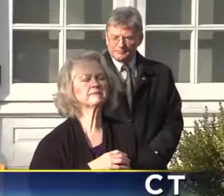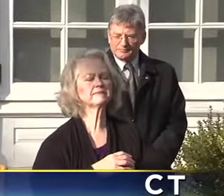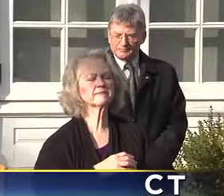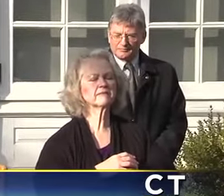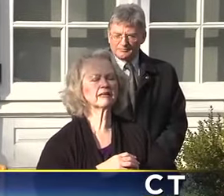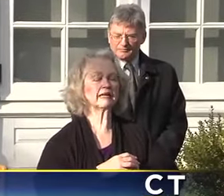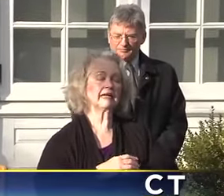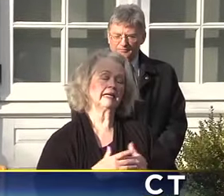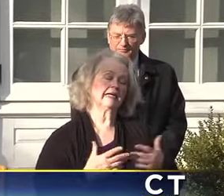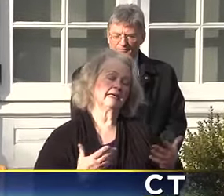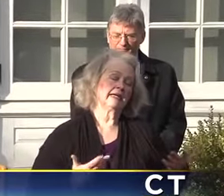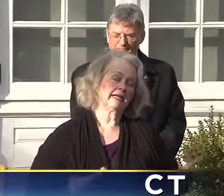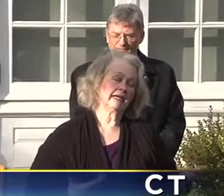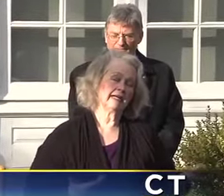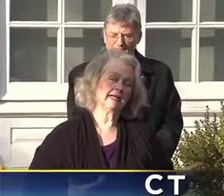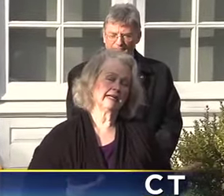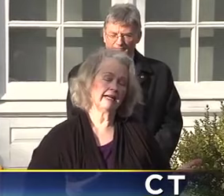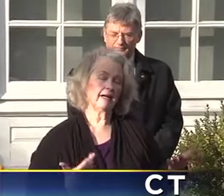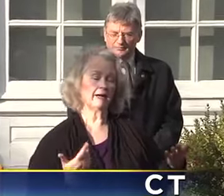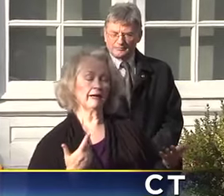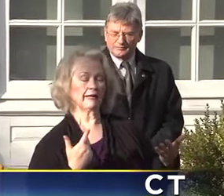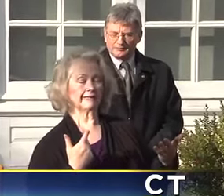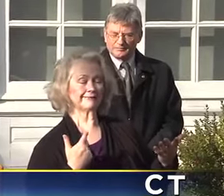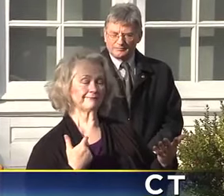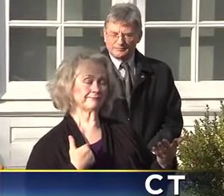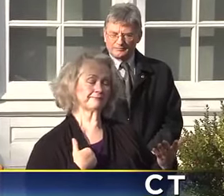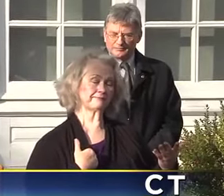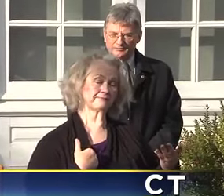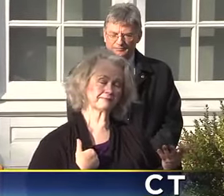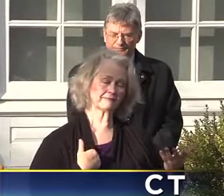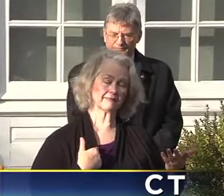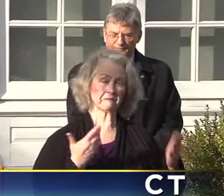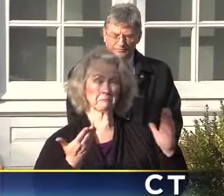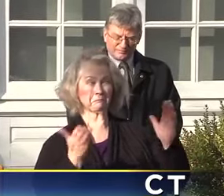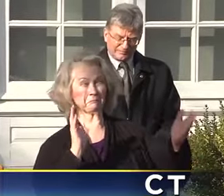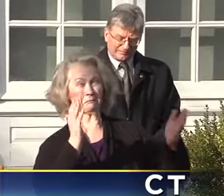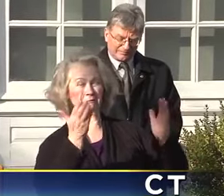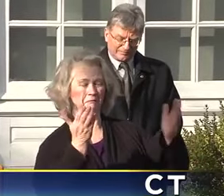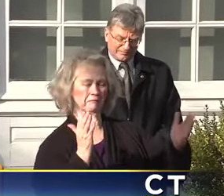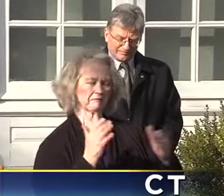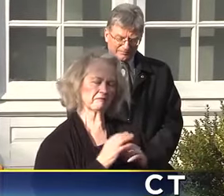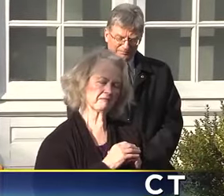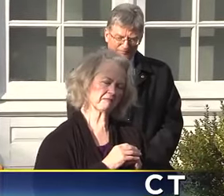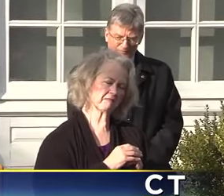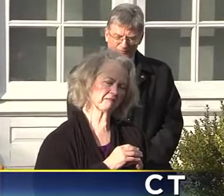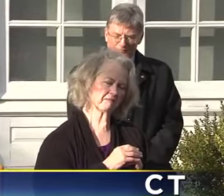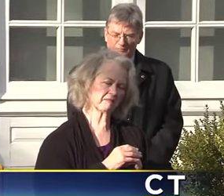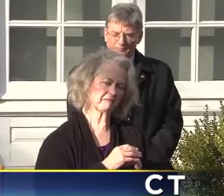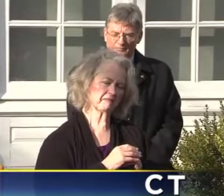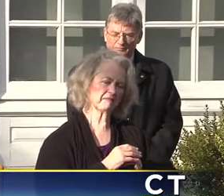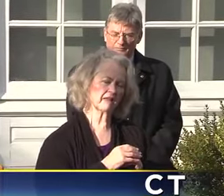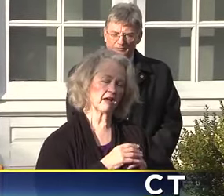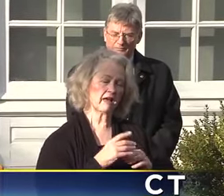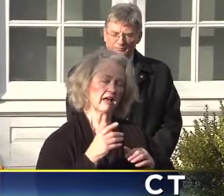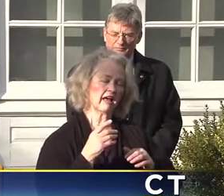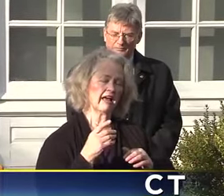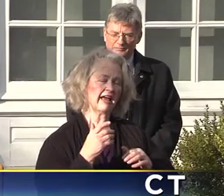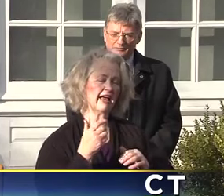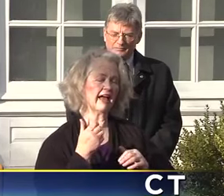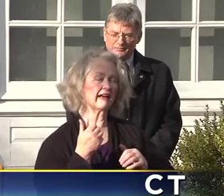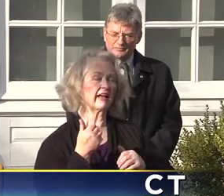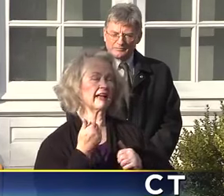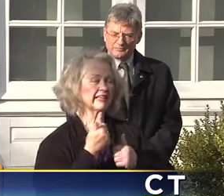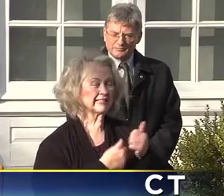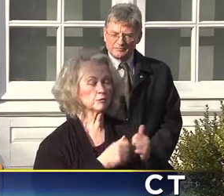The only thing we have to draw on is that there have been on average three influenza pandemics every century.